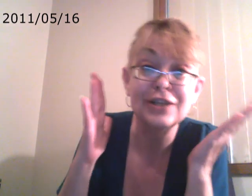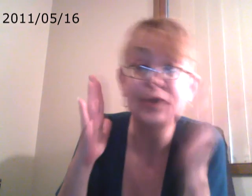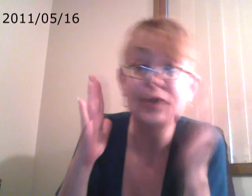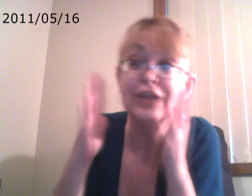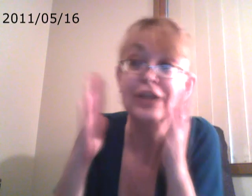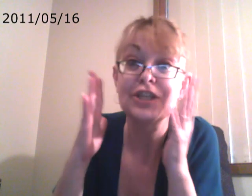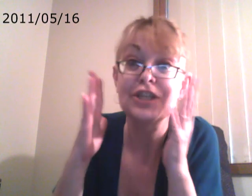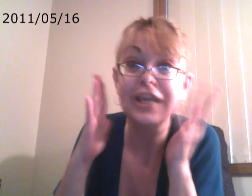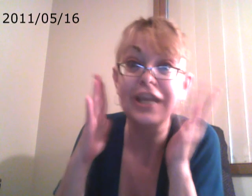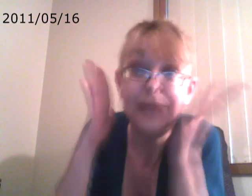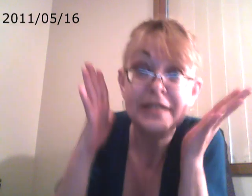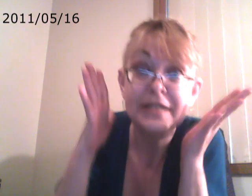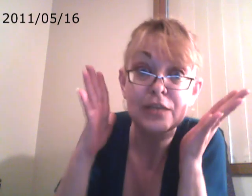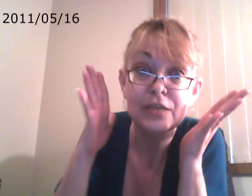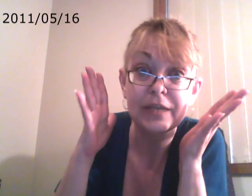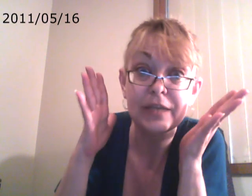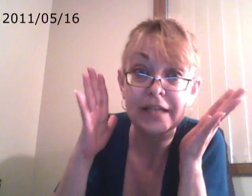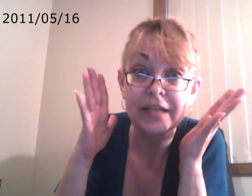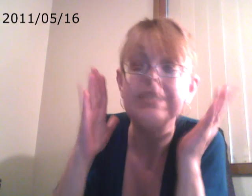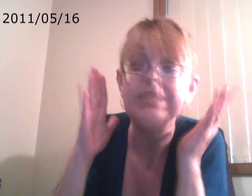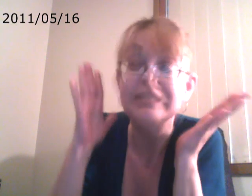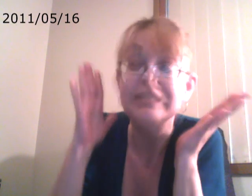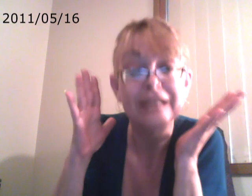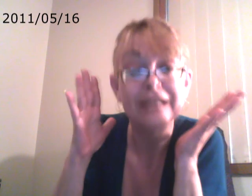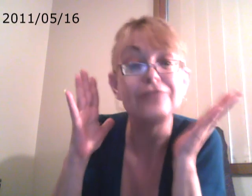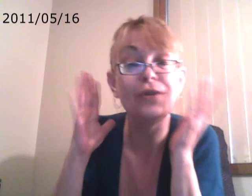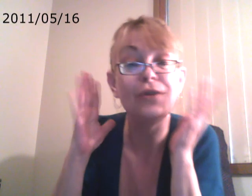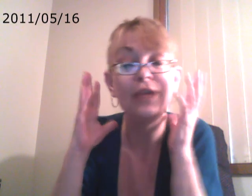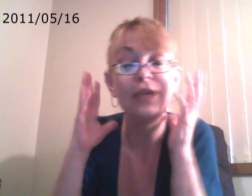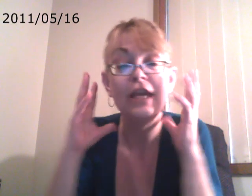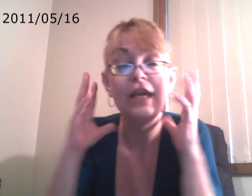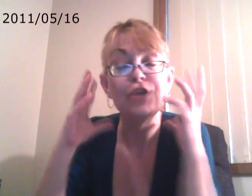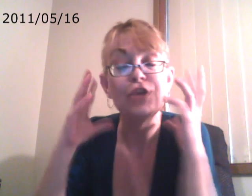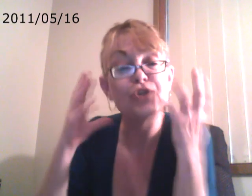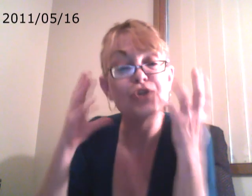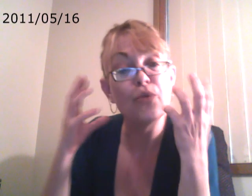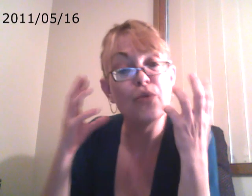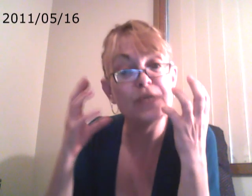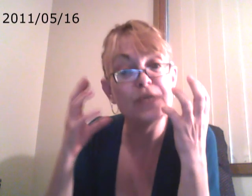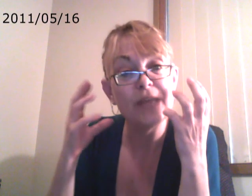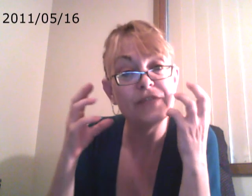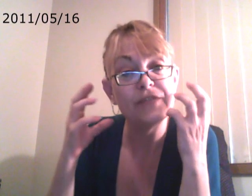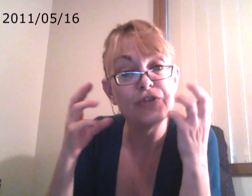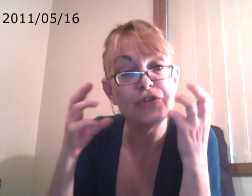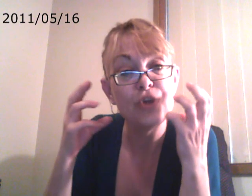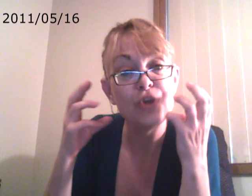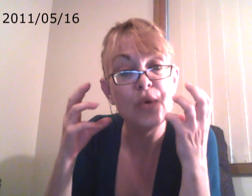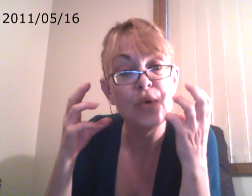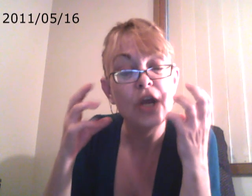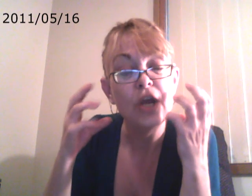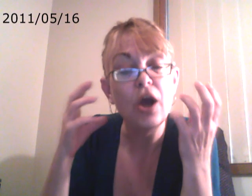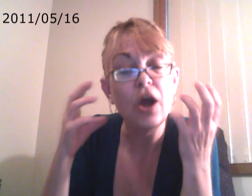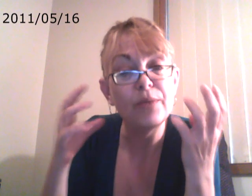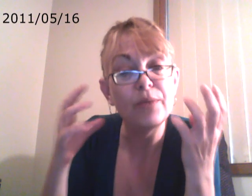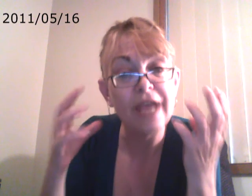know, like you can shake it up. It's still what it is. It's negative. You know, like there's no perspective. There's no comprehension.